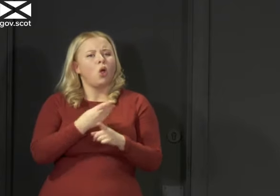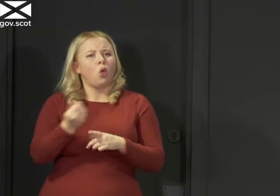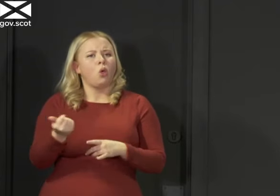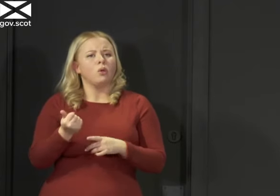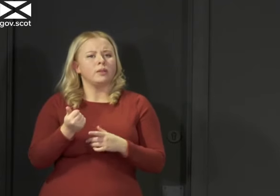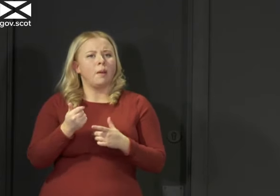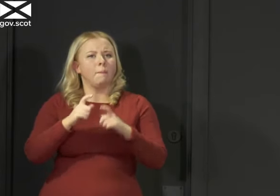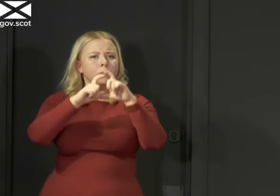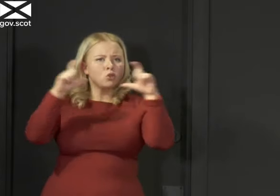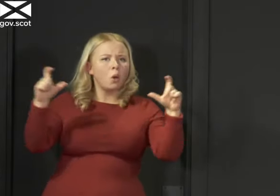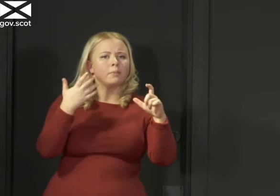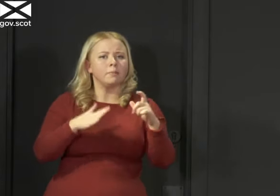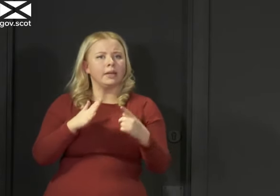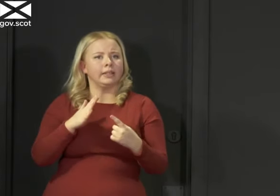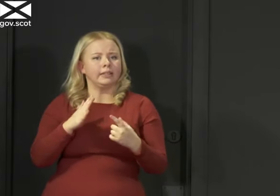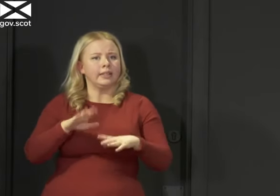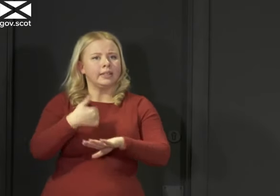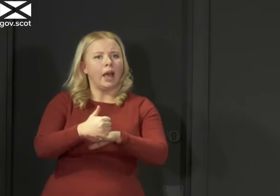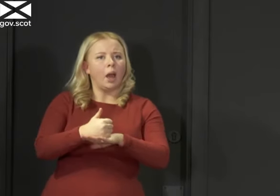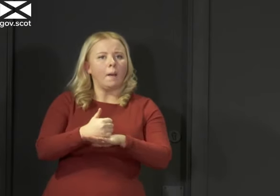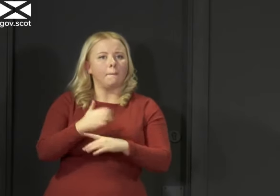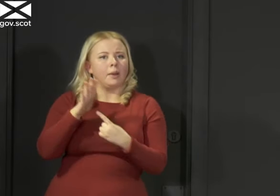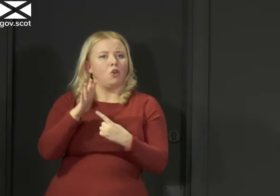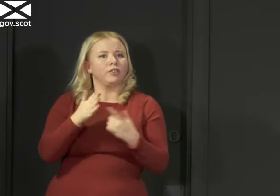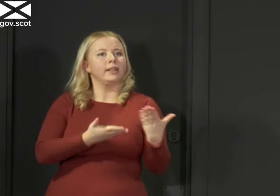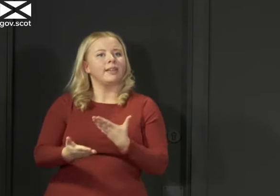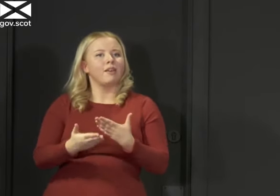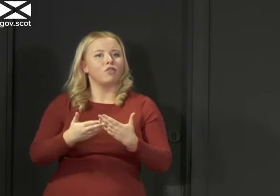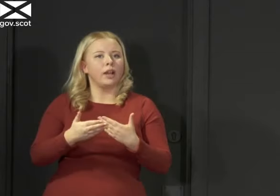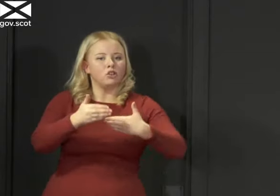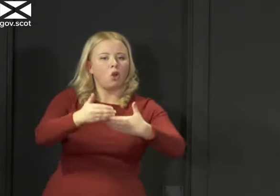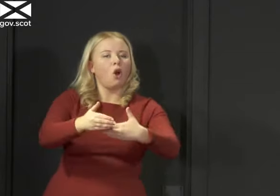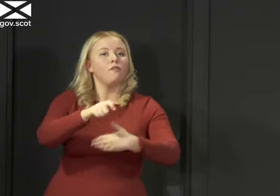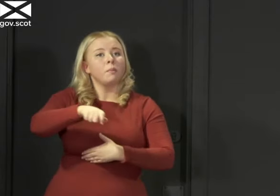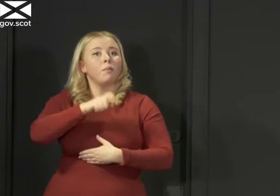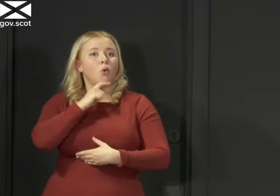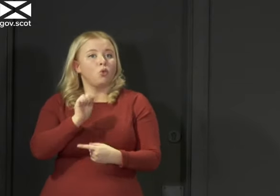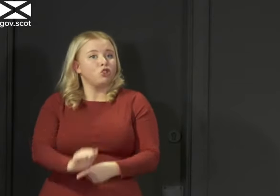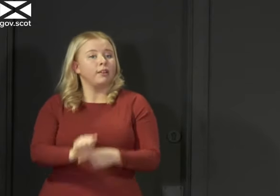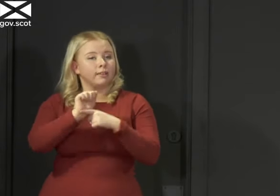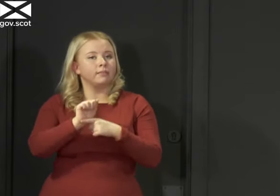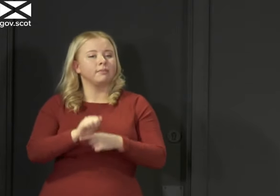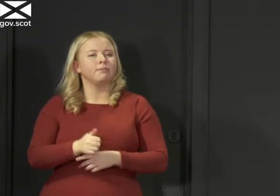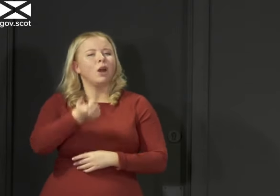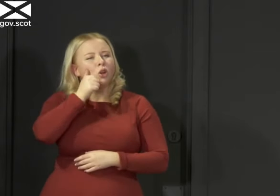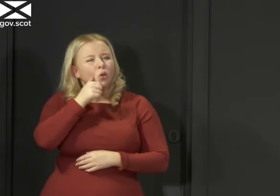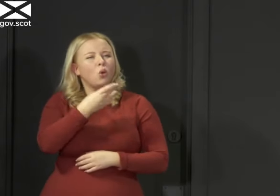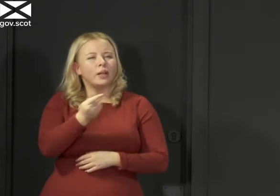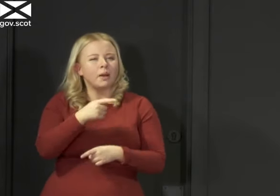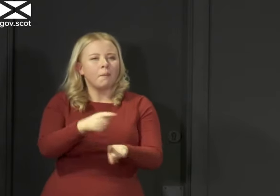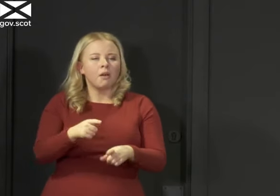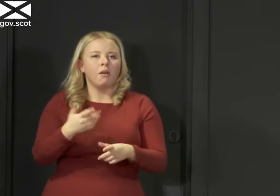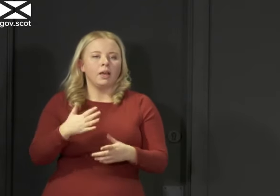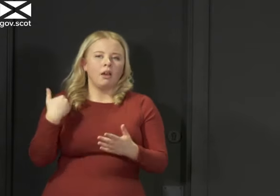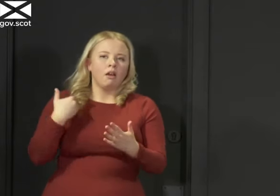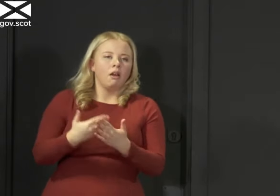priority delivery slots available for people in the shielding category. I know for some of you, as you enter your seventh or